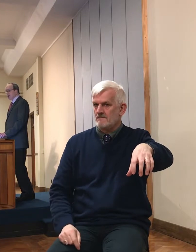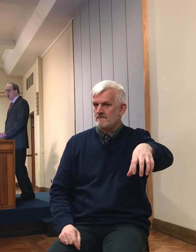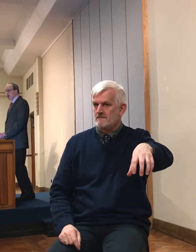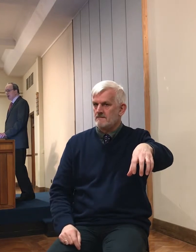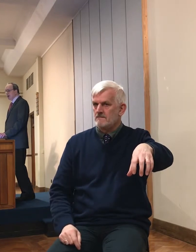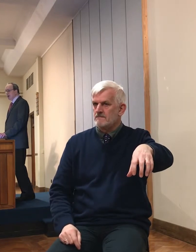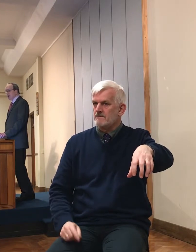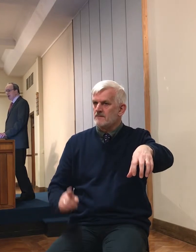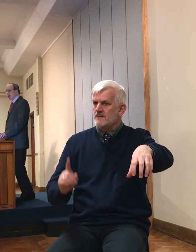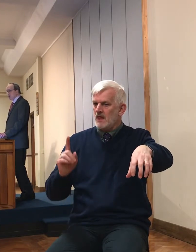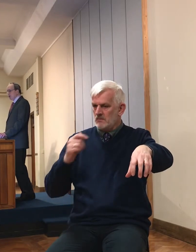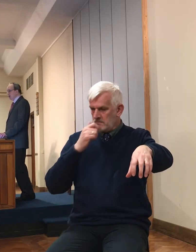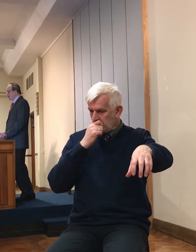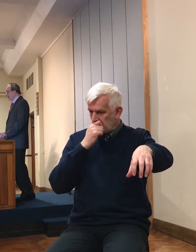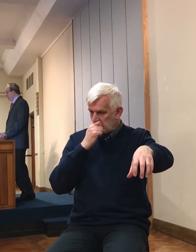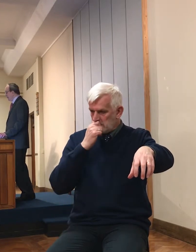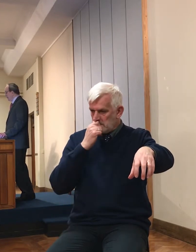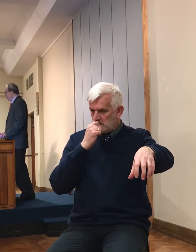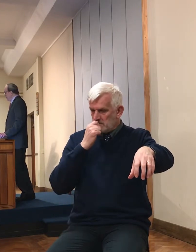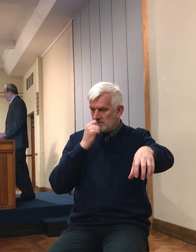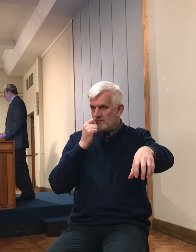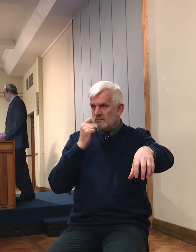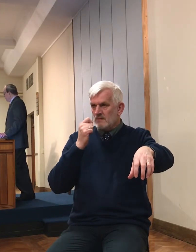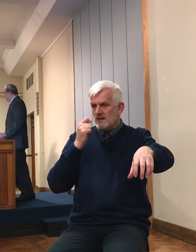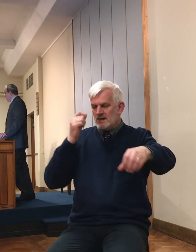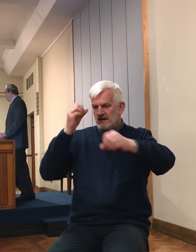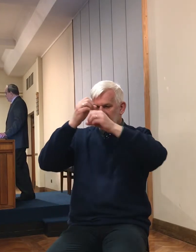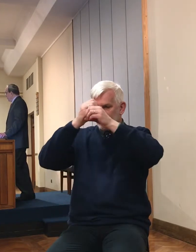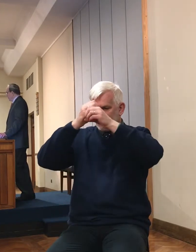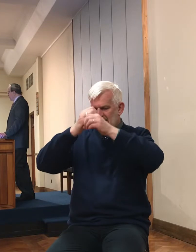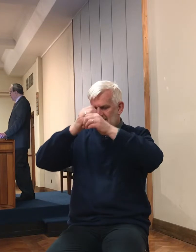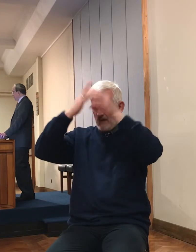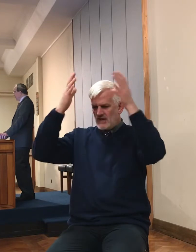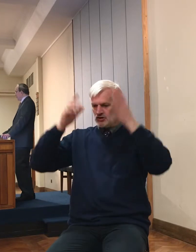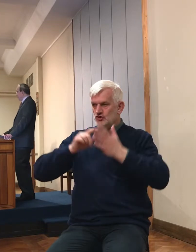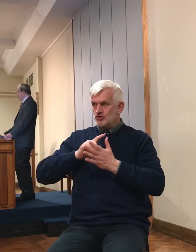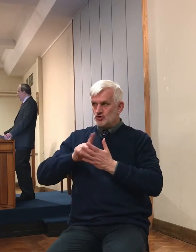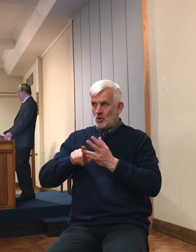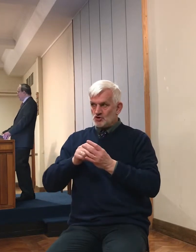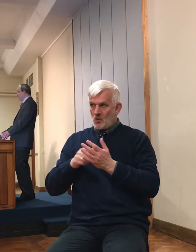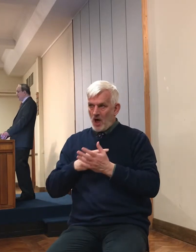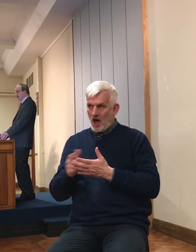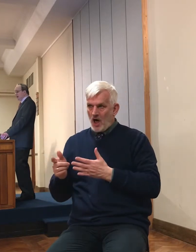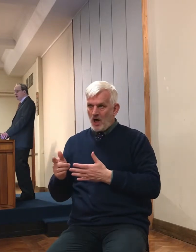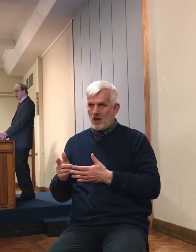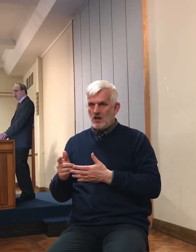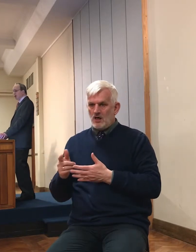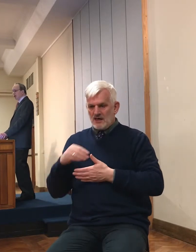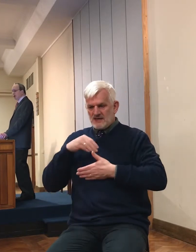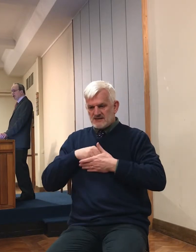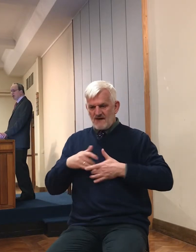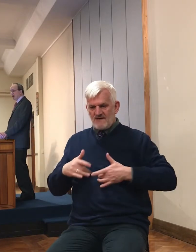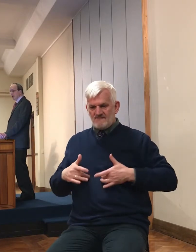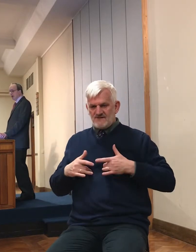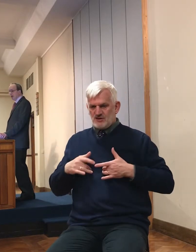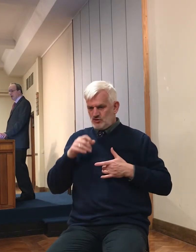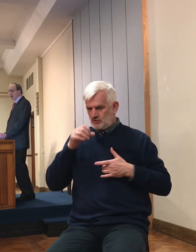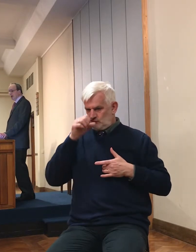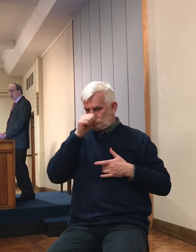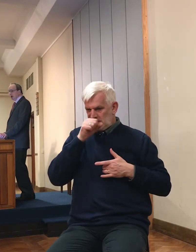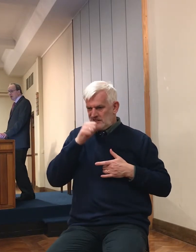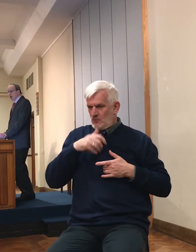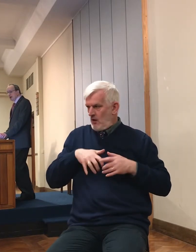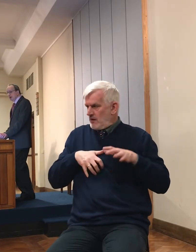that Joshua had been a worldly aggressor, engaged on a massive territorial ground,